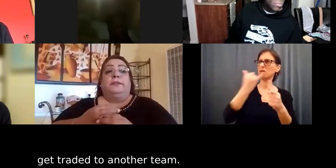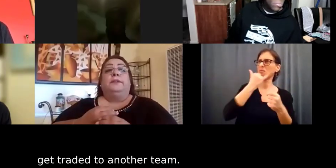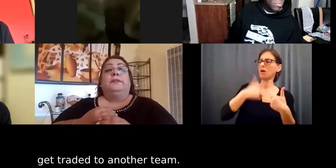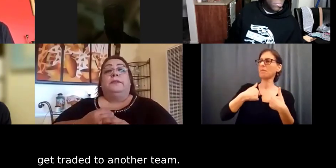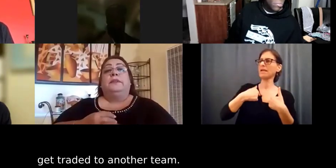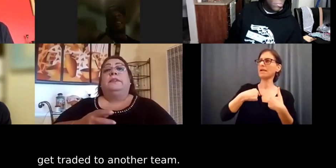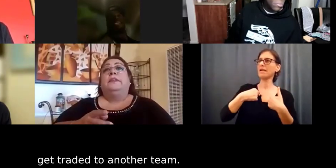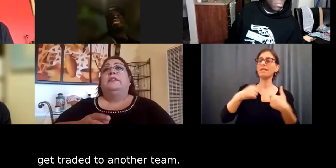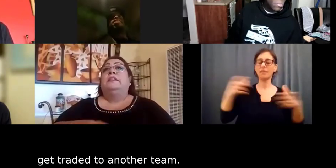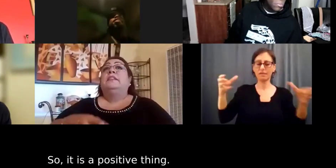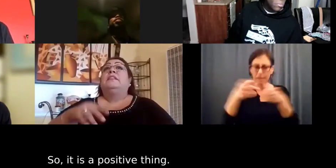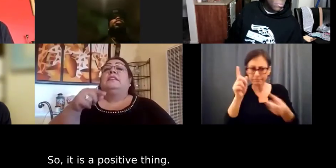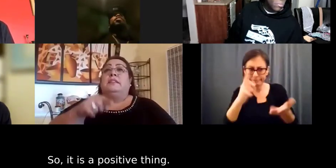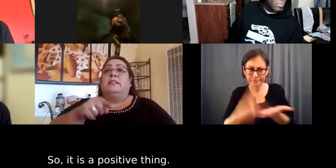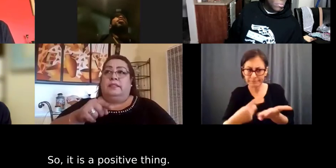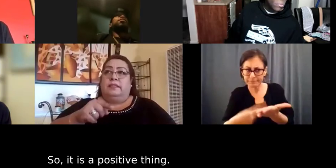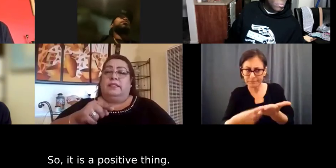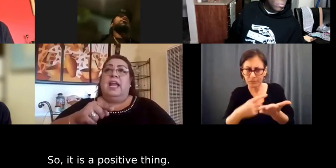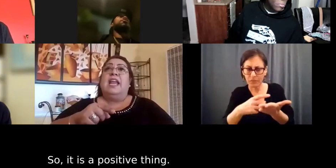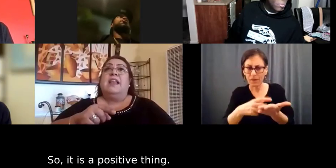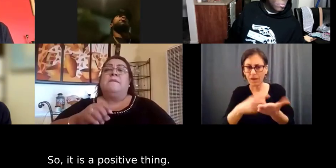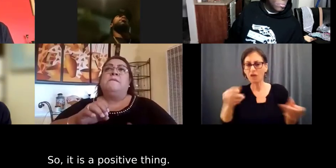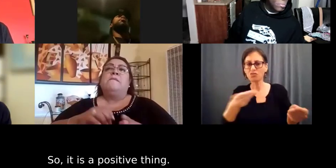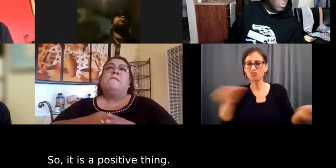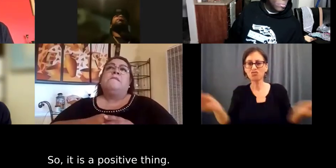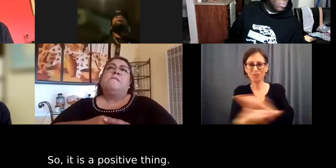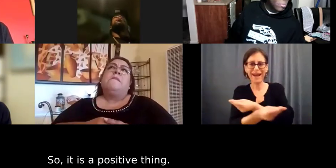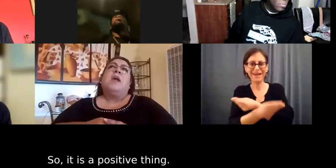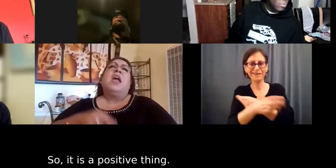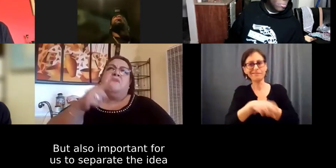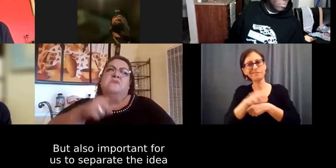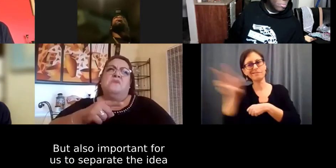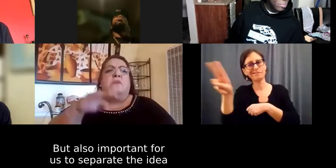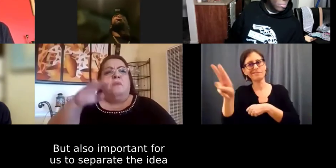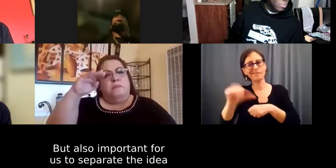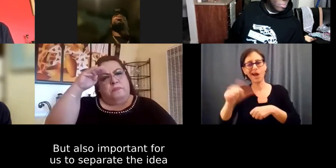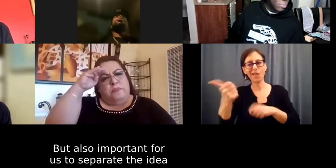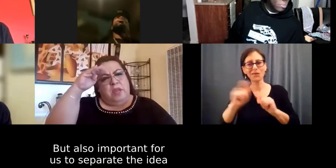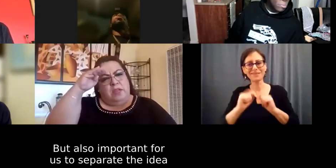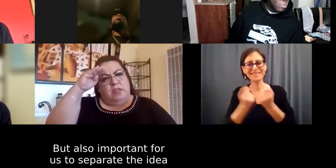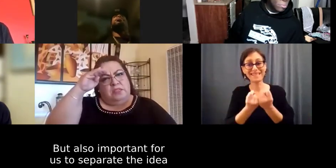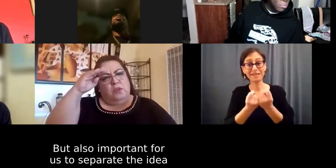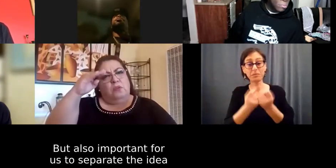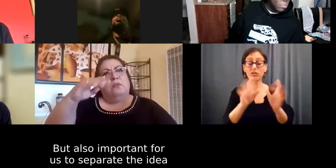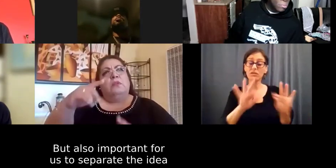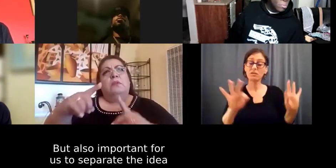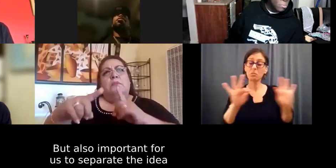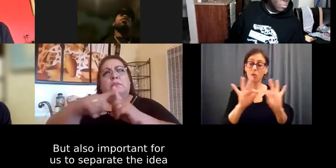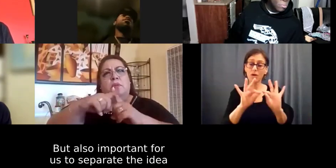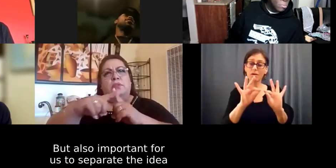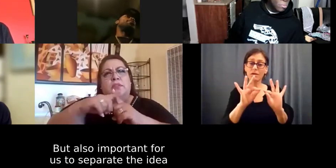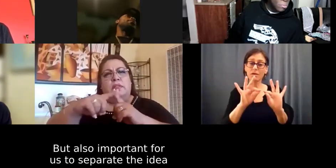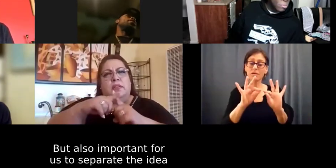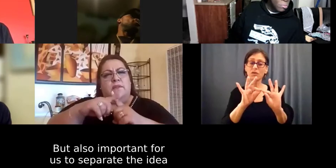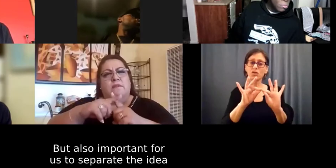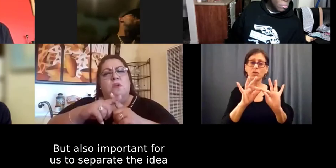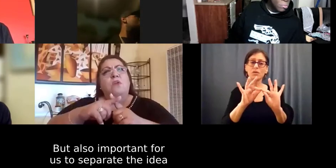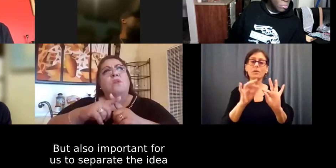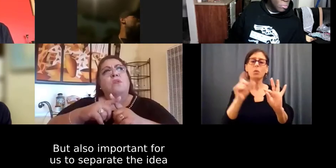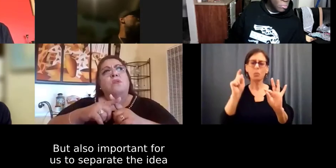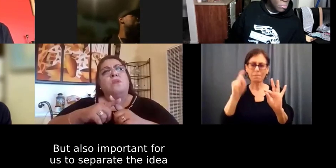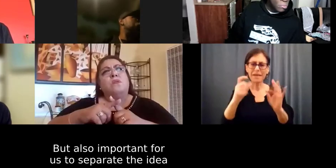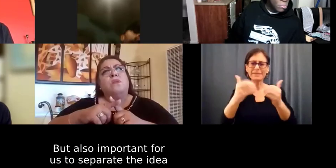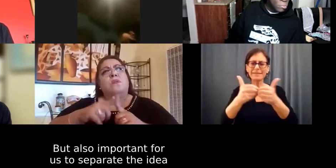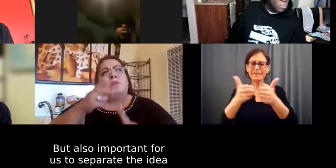to a, to another team. So I think that's, that's a positive thing, but I think it's also important for us to separate